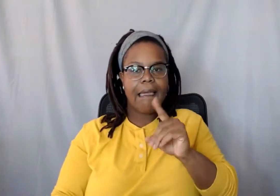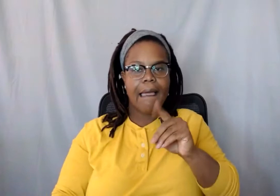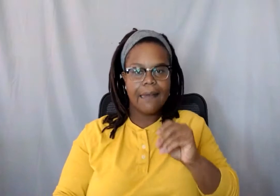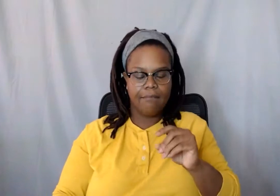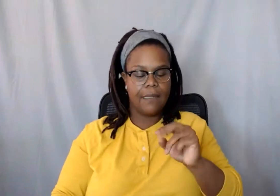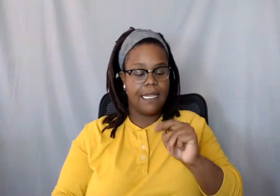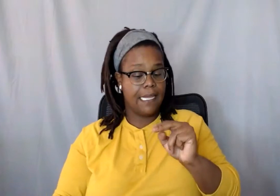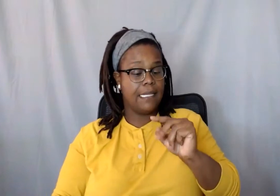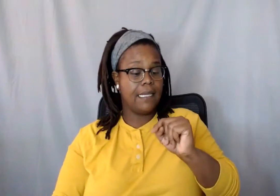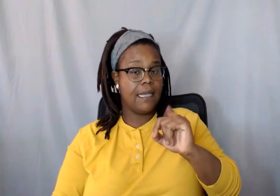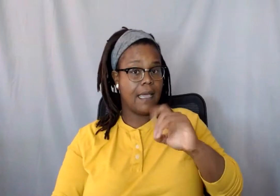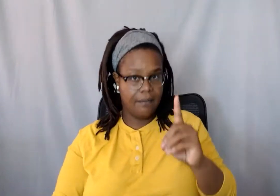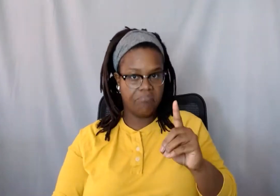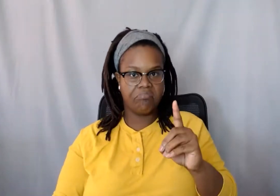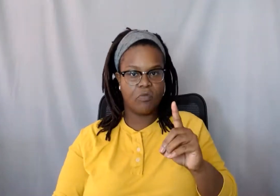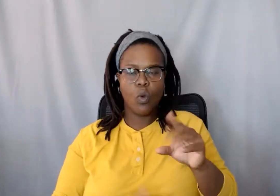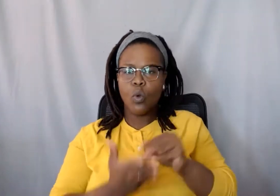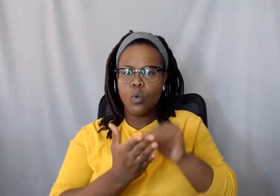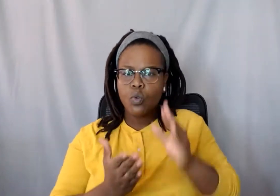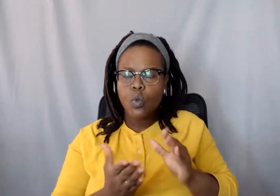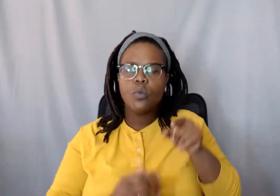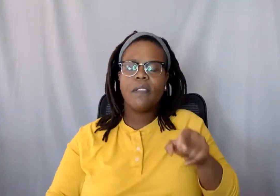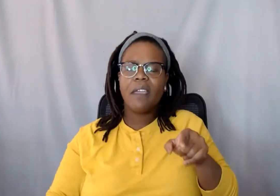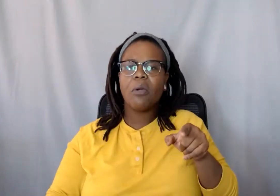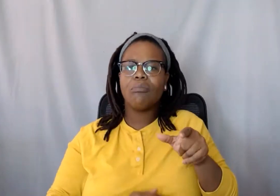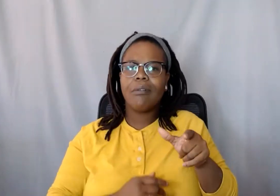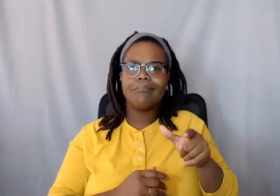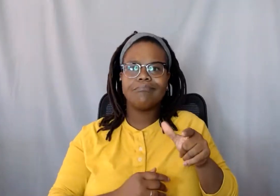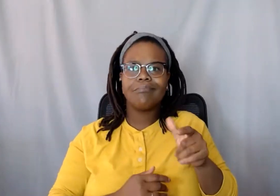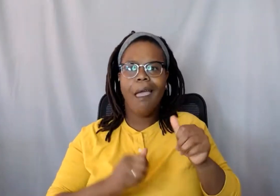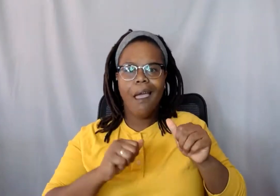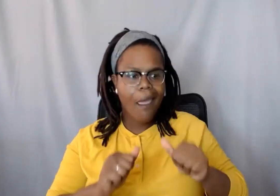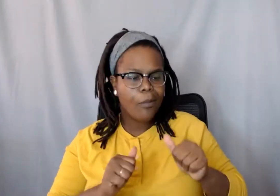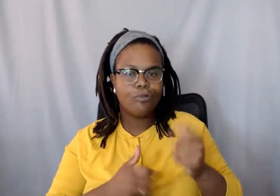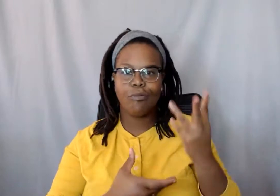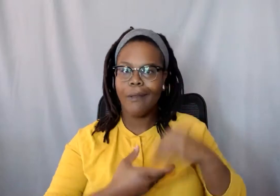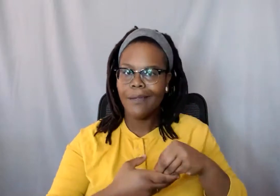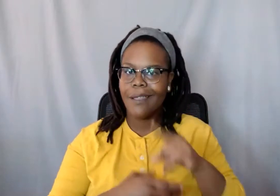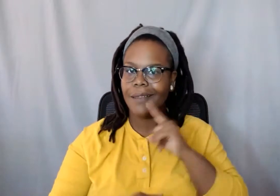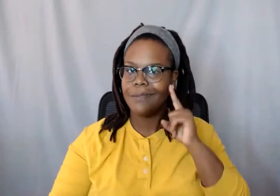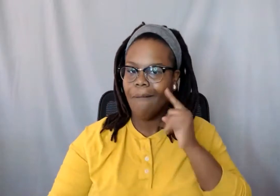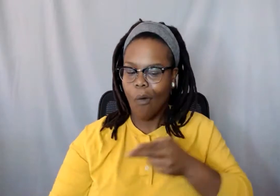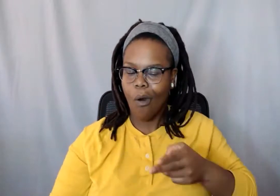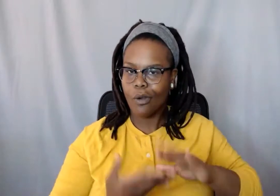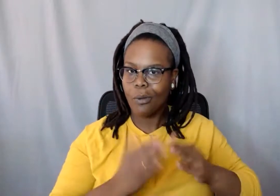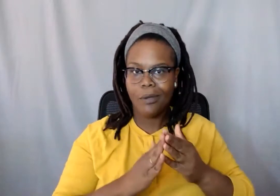So as students, we're kind of able to engage with the deaf and hard of hearing community in a way that you might not be able to elsewhere.